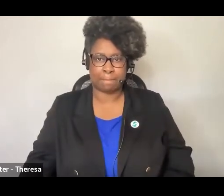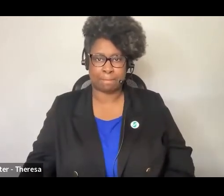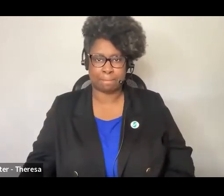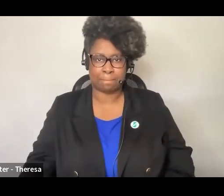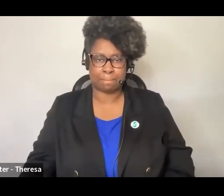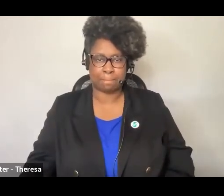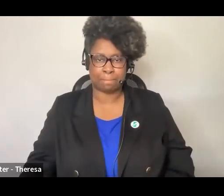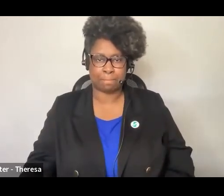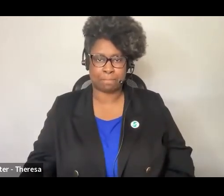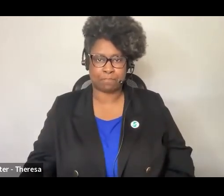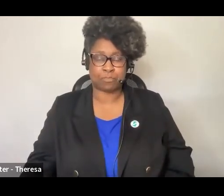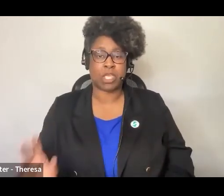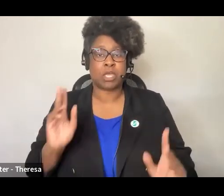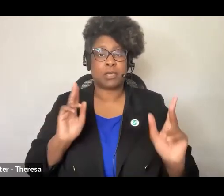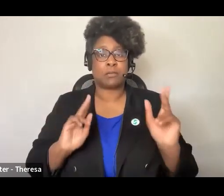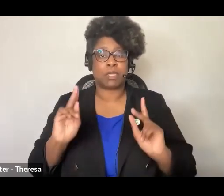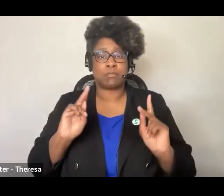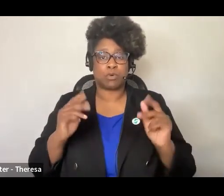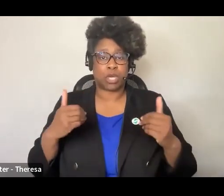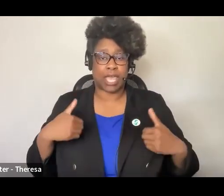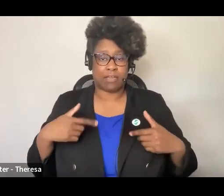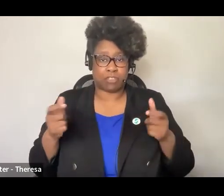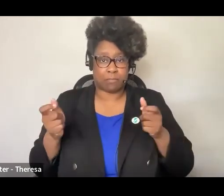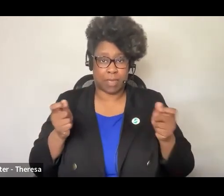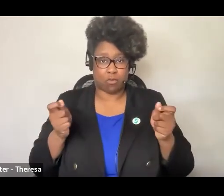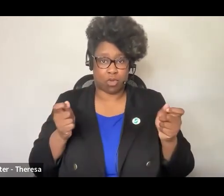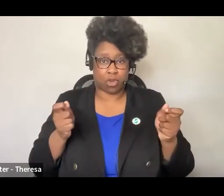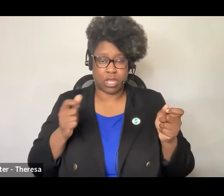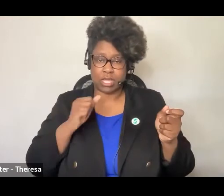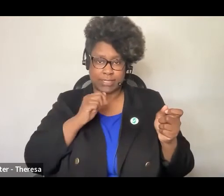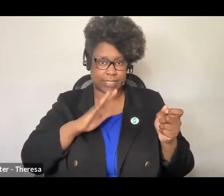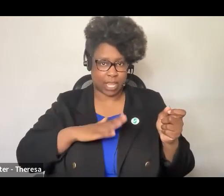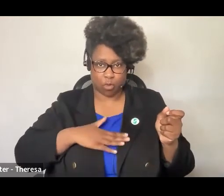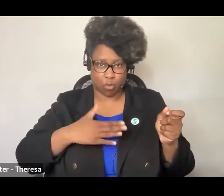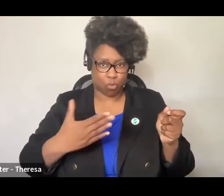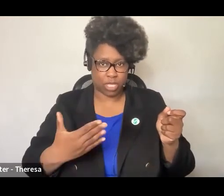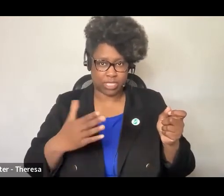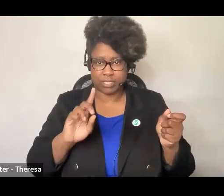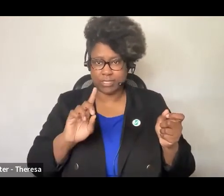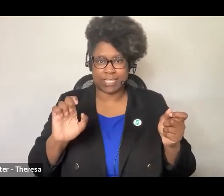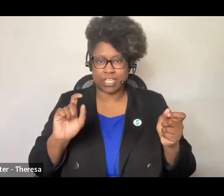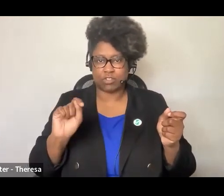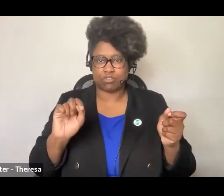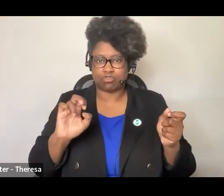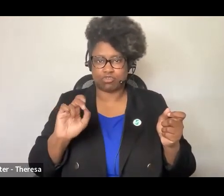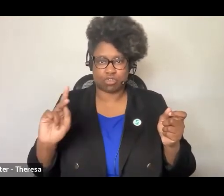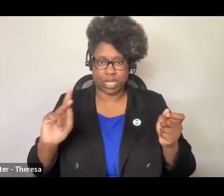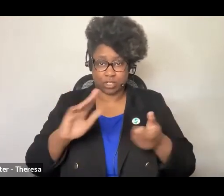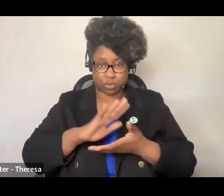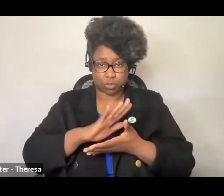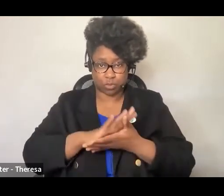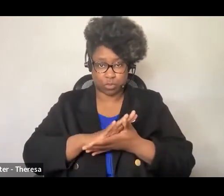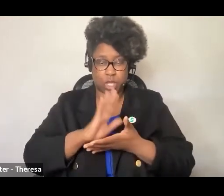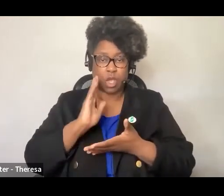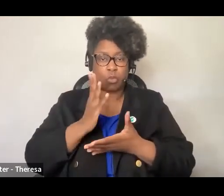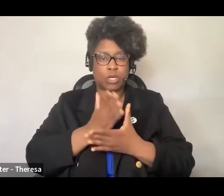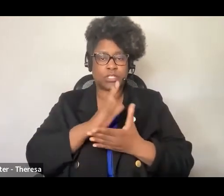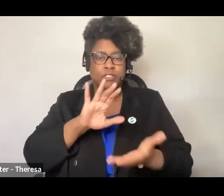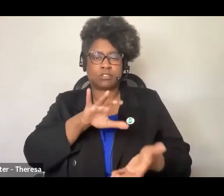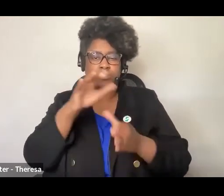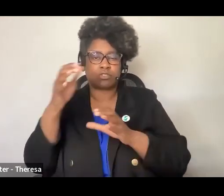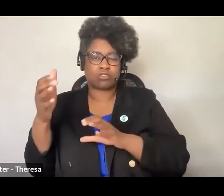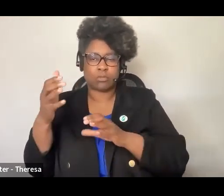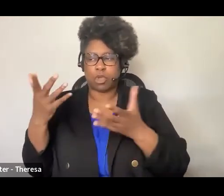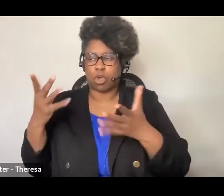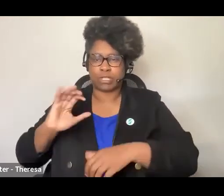Namely, people who hold the power are often unwilling to detrack schools as it would disrupt existing status hierarchies.